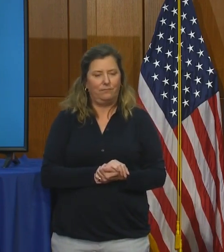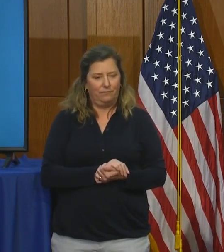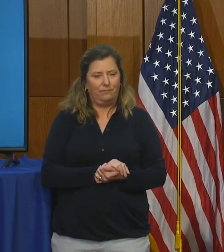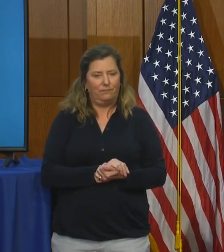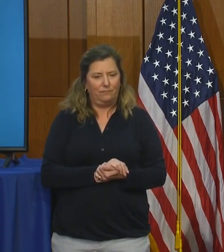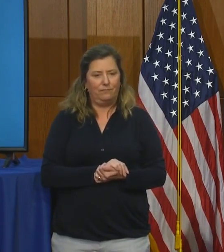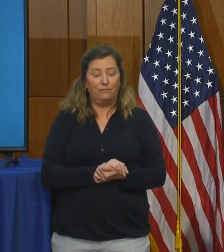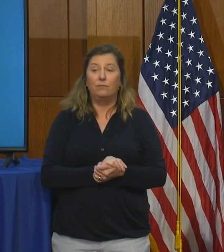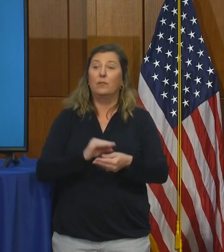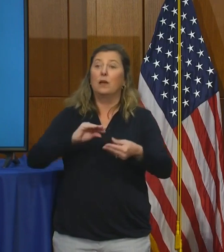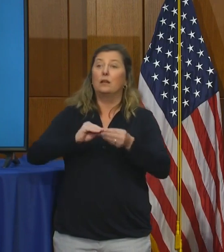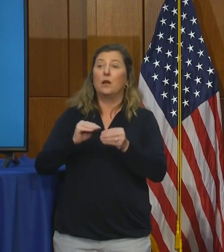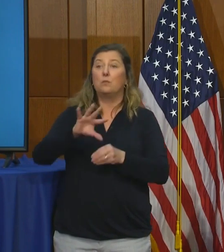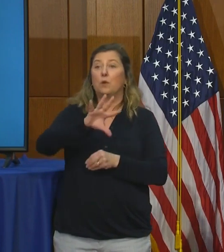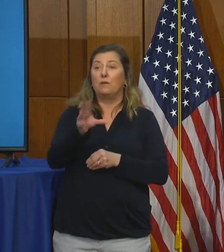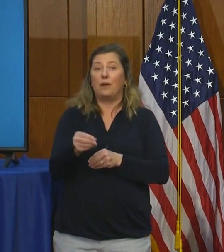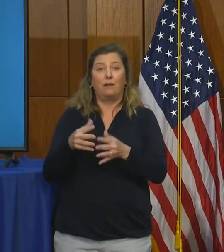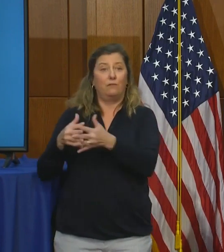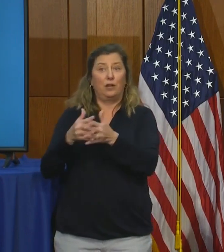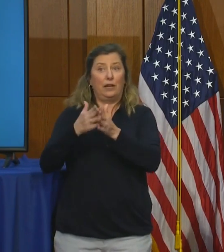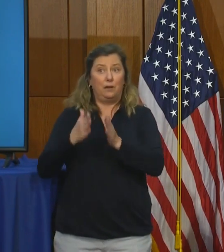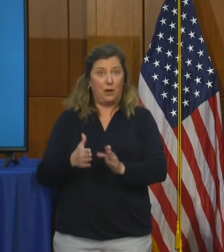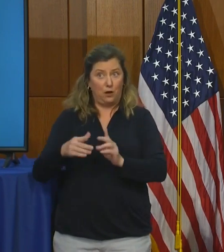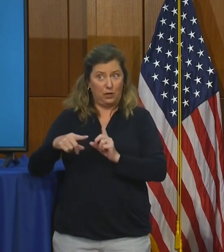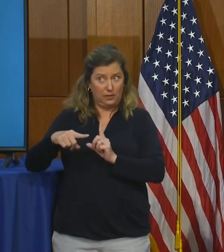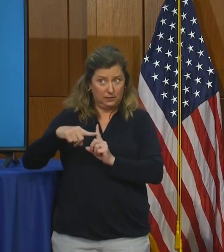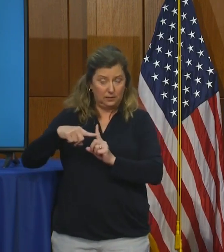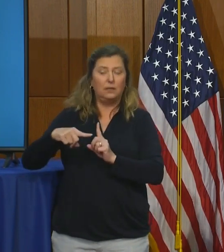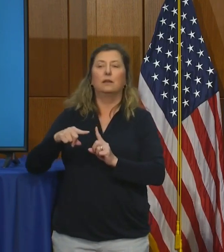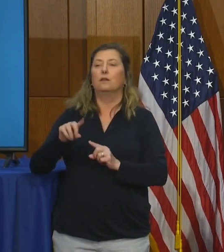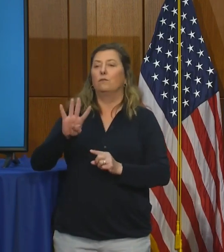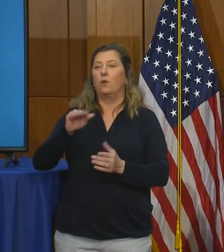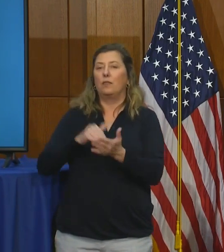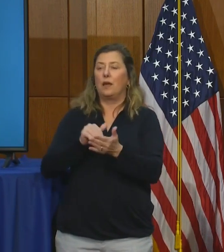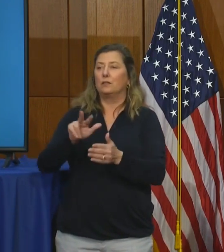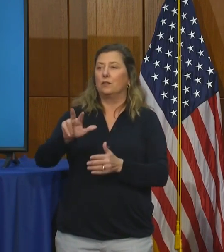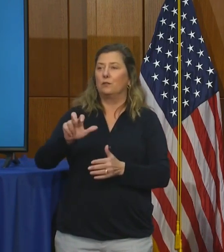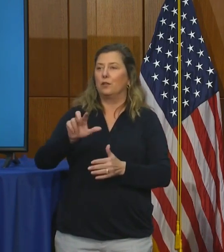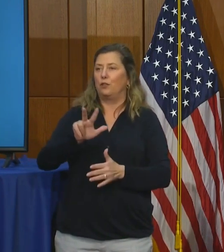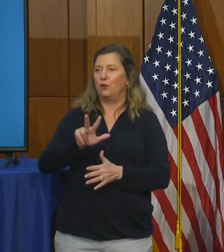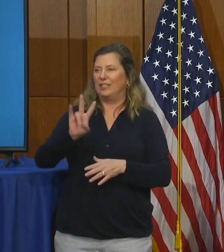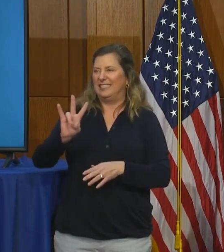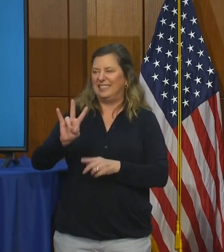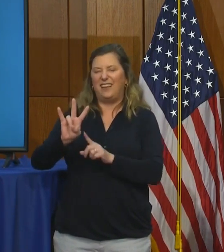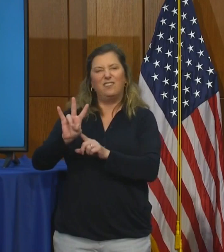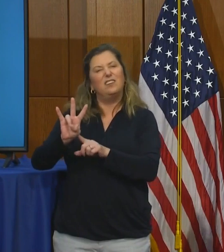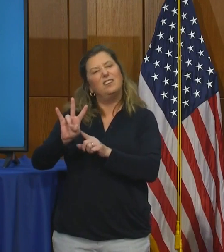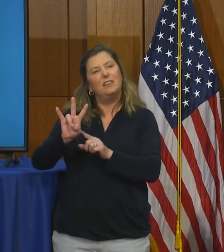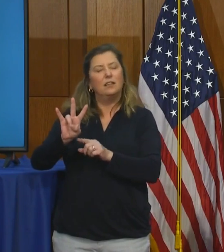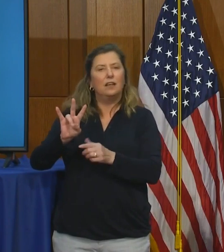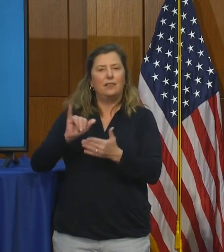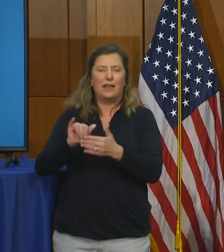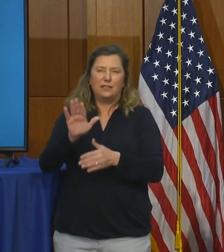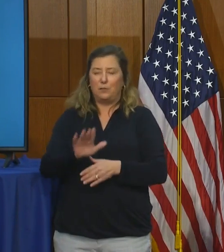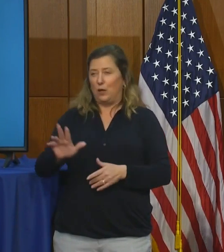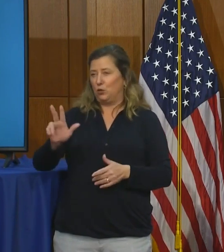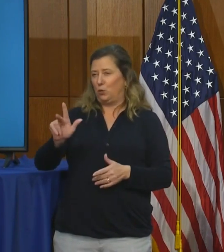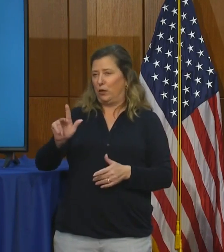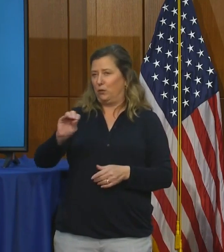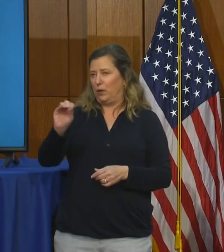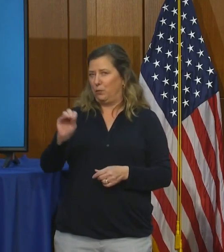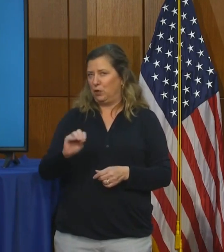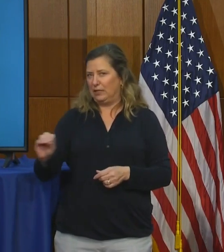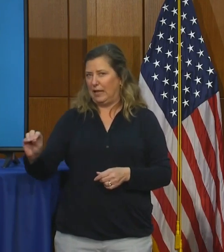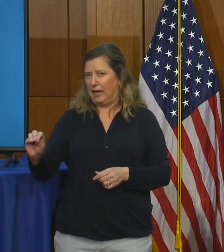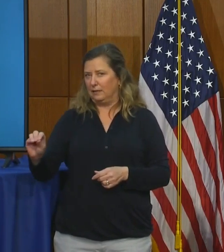The number of African-American cases that we have is 4,337, which is about 23%